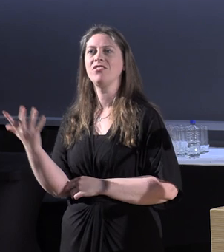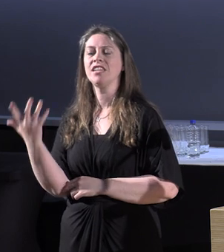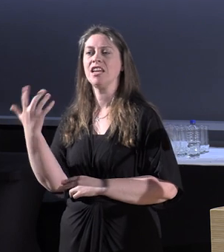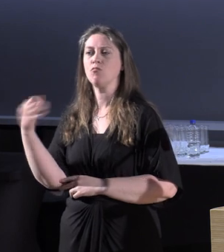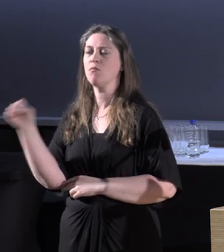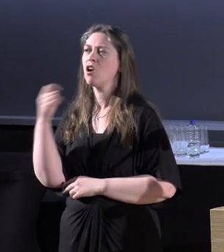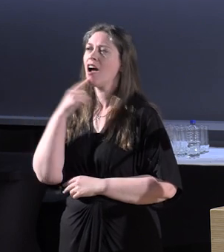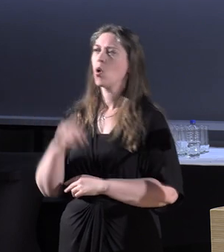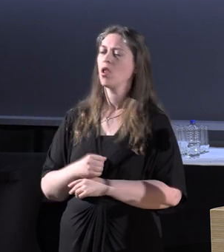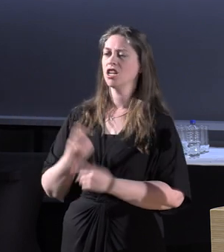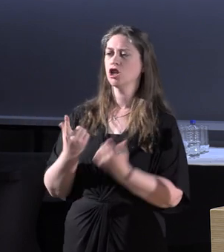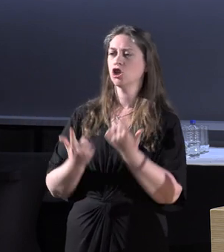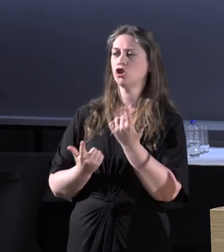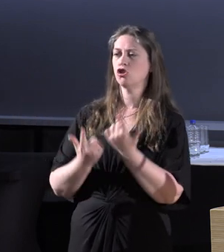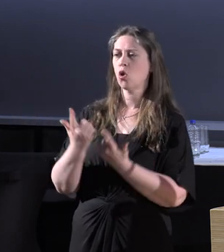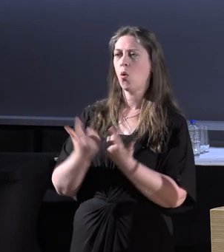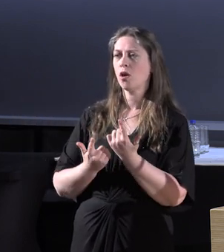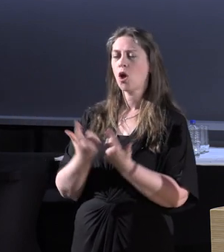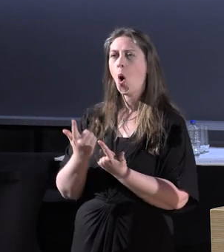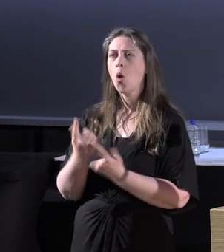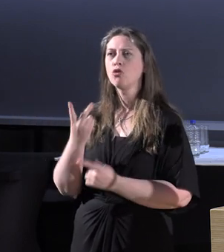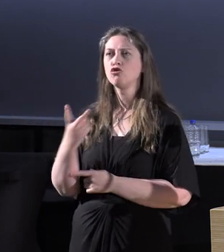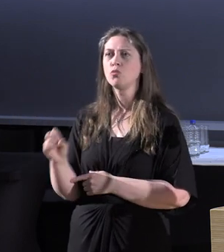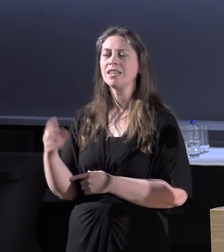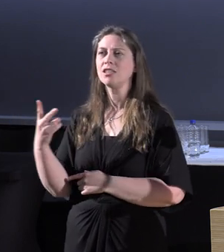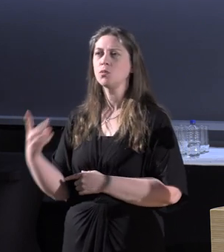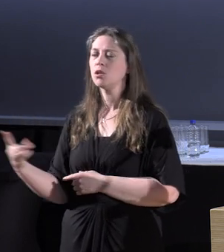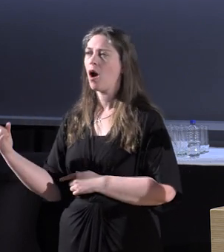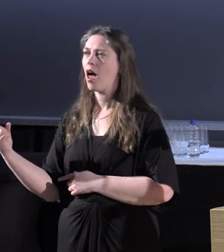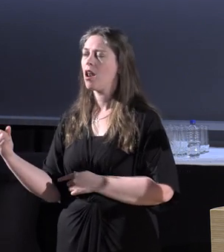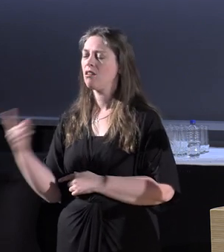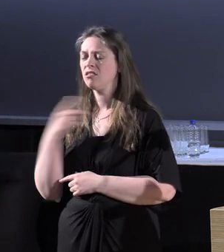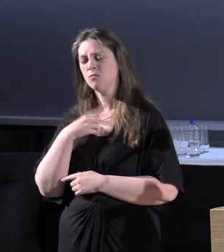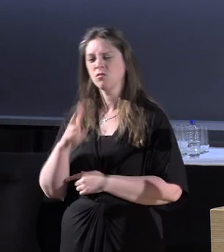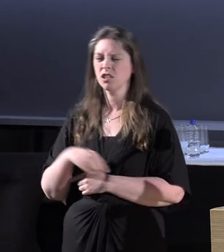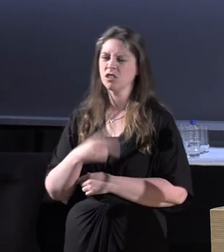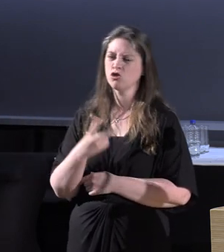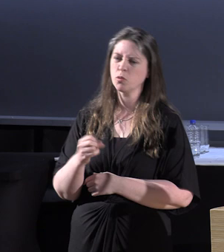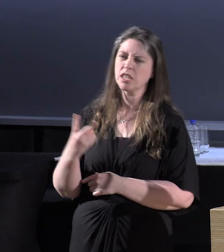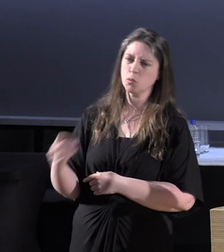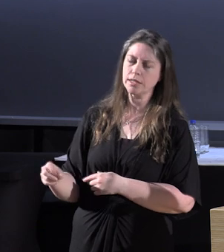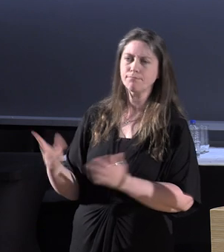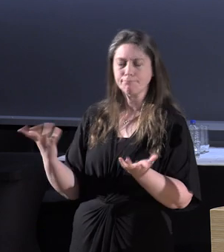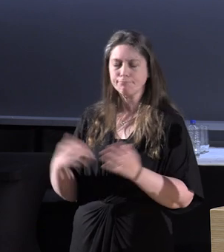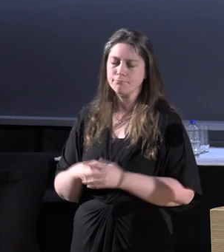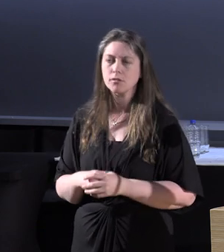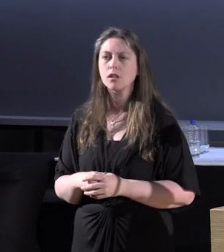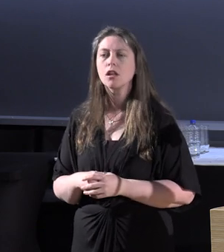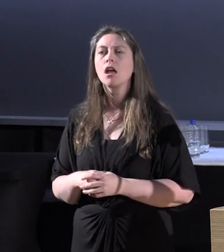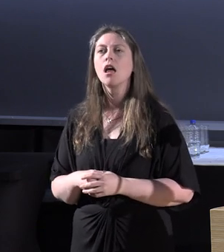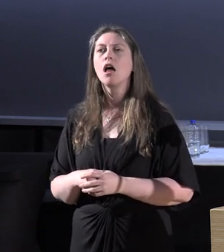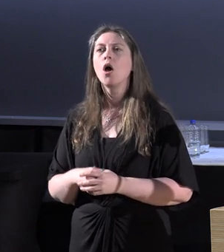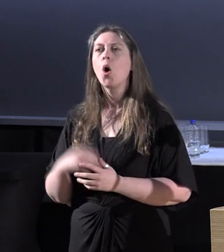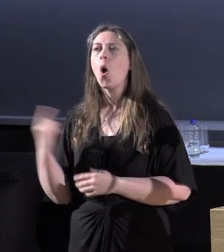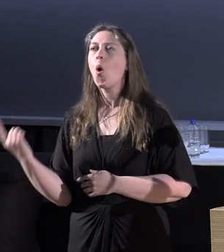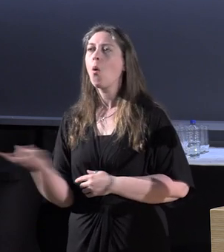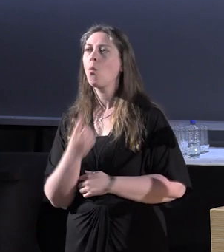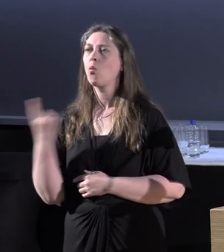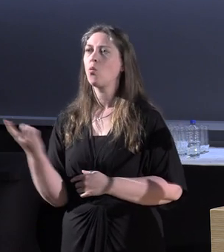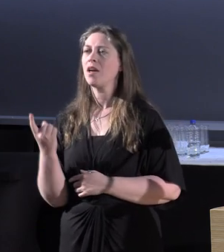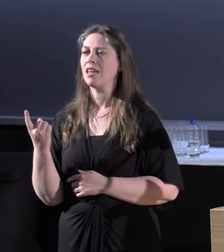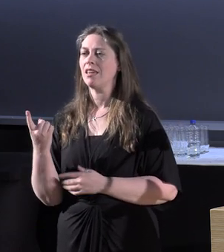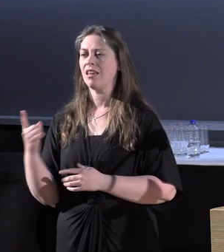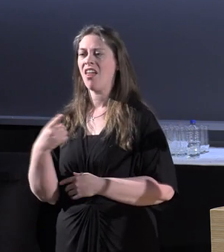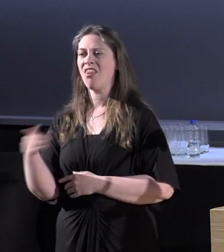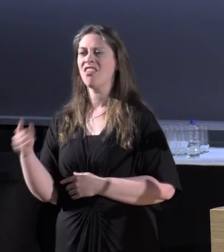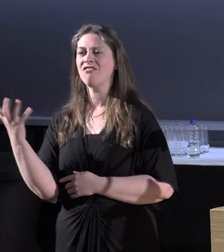it Tokyo 2020, but it happened in 2021, the We the 15 movement, which is a movement that says 15% of the world's population